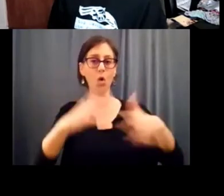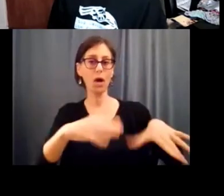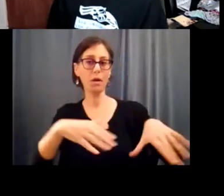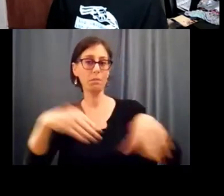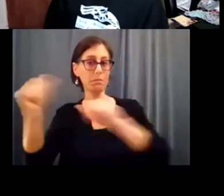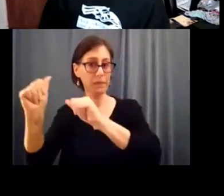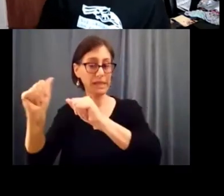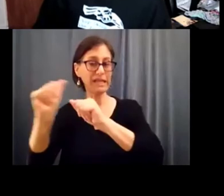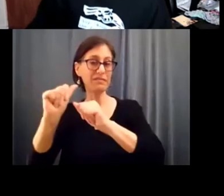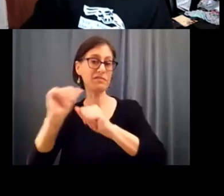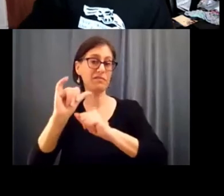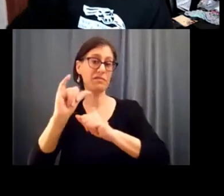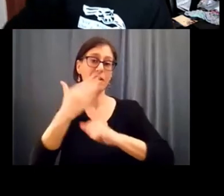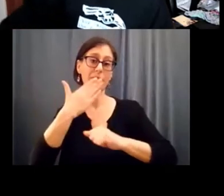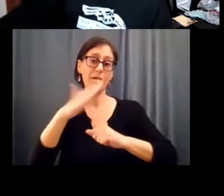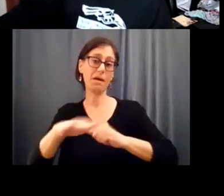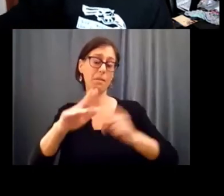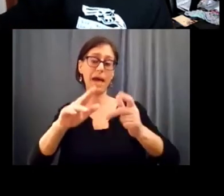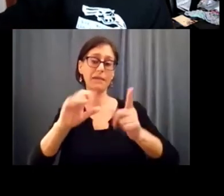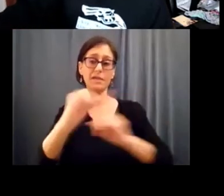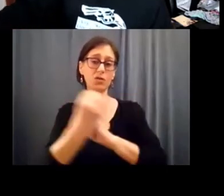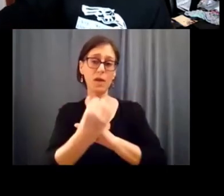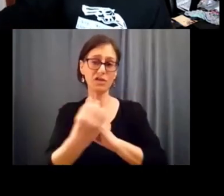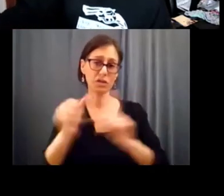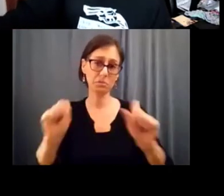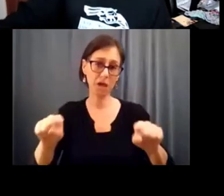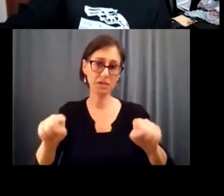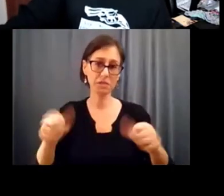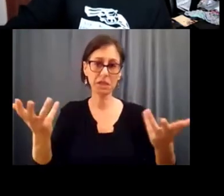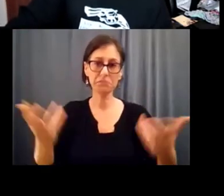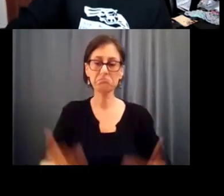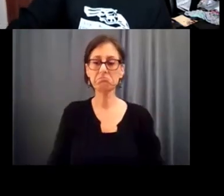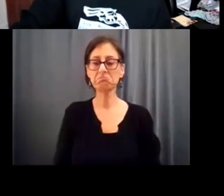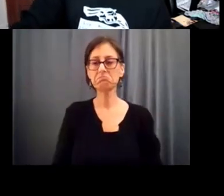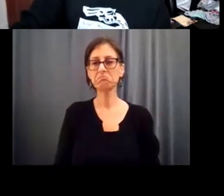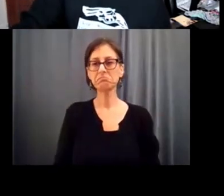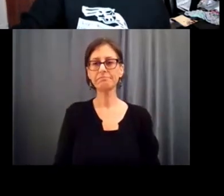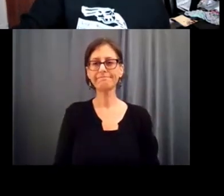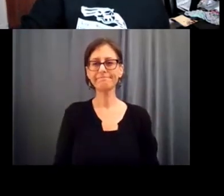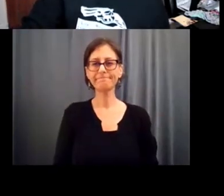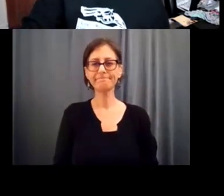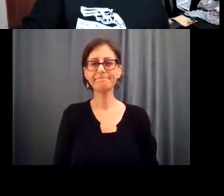Foreign Service.